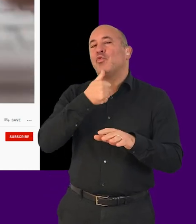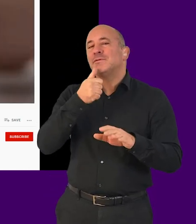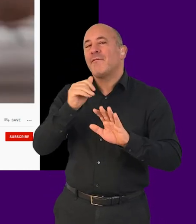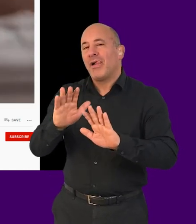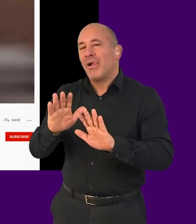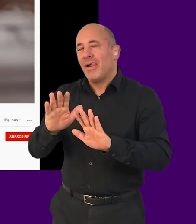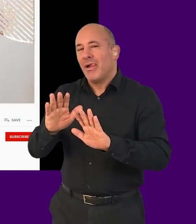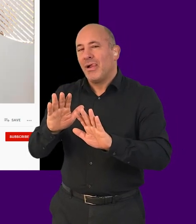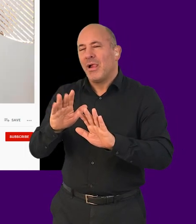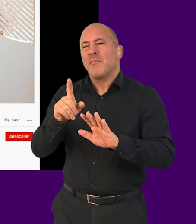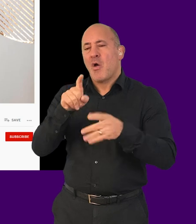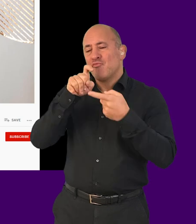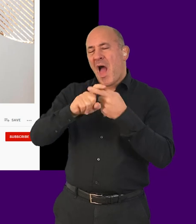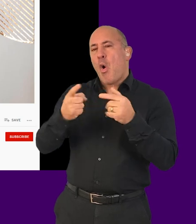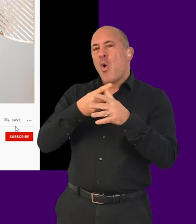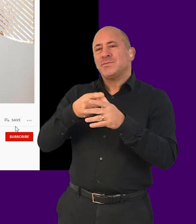situations, they should not be relied on.